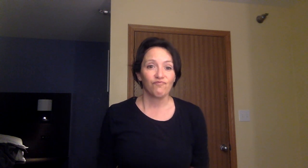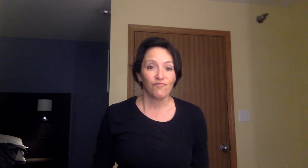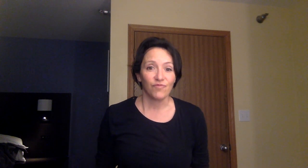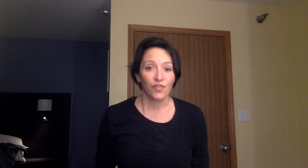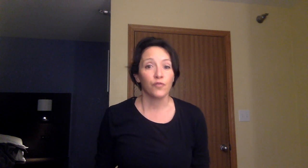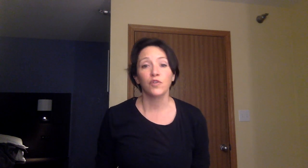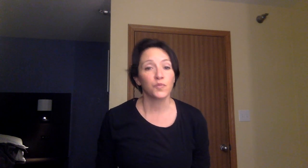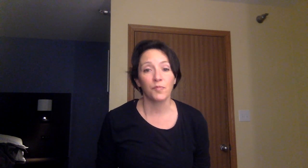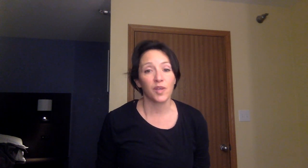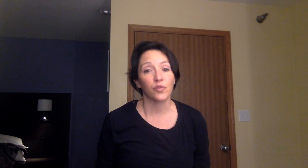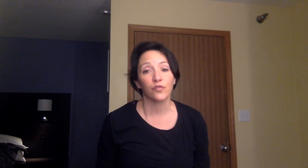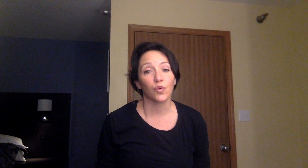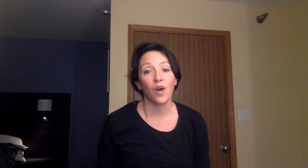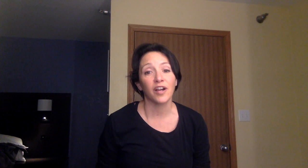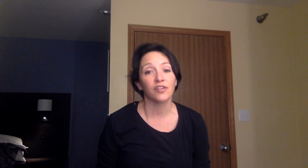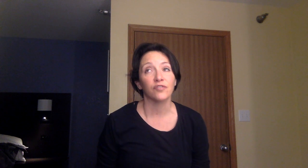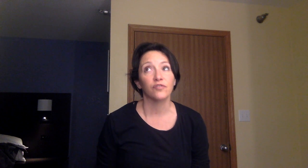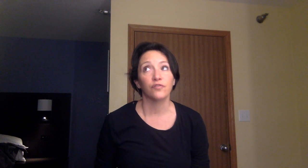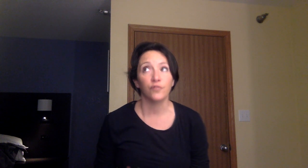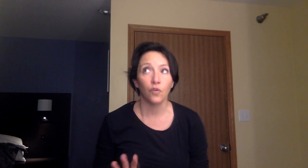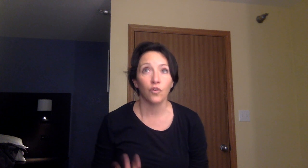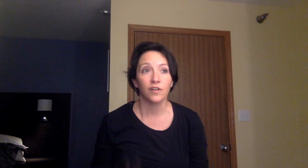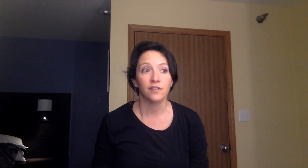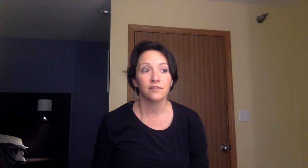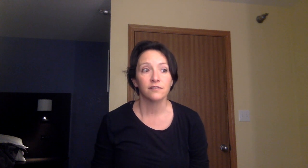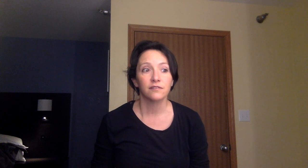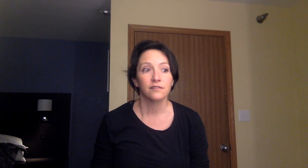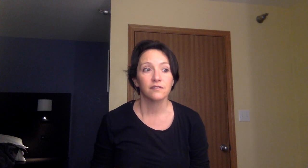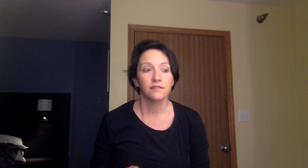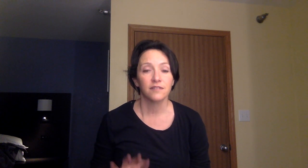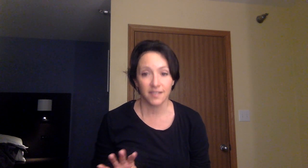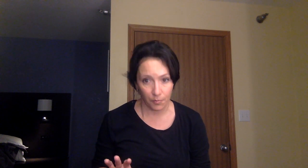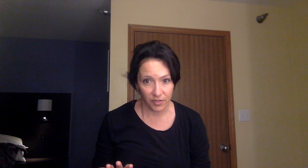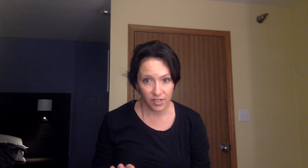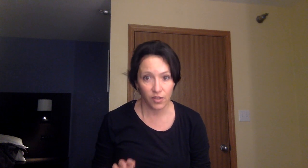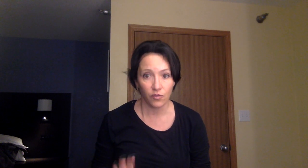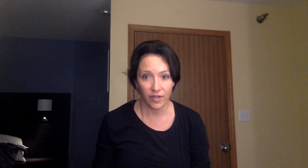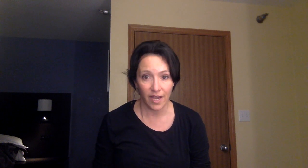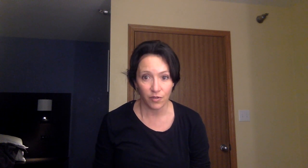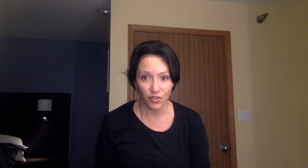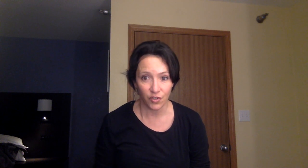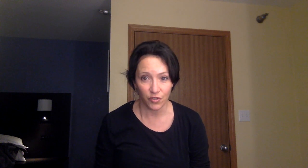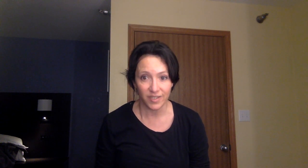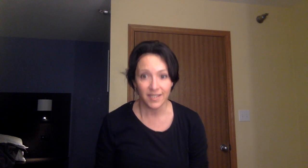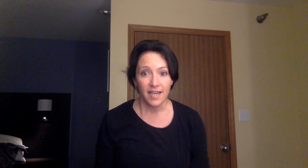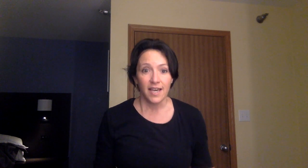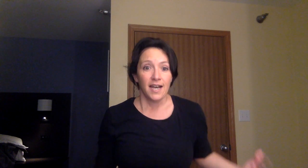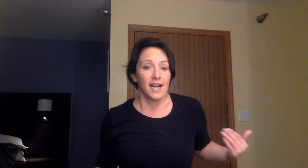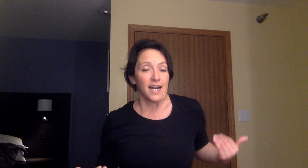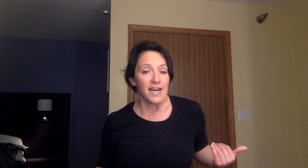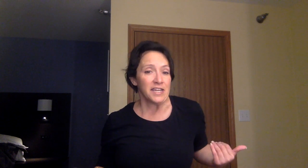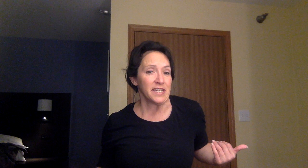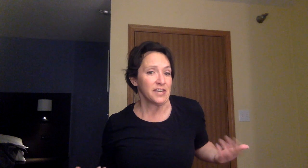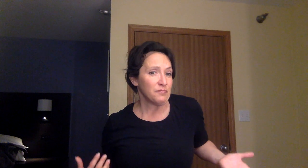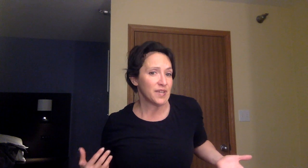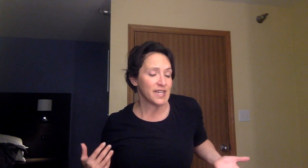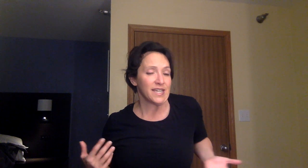For most people, would have required four separate three-hour surgeries. I have been